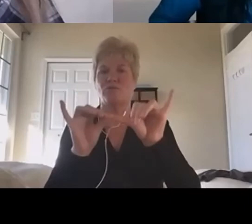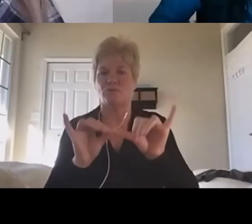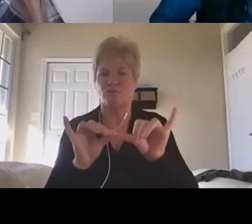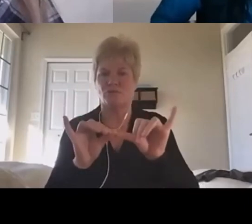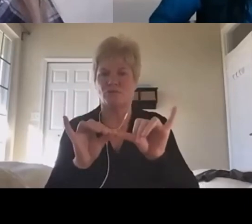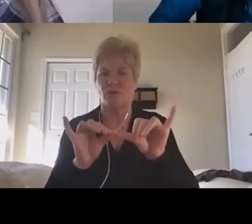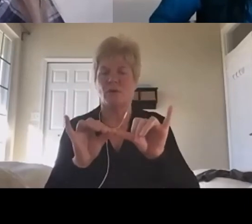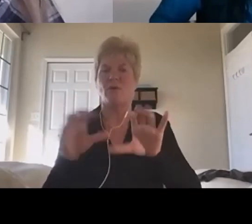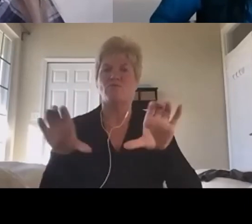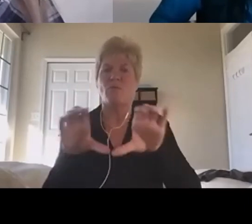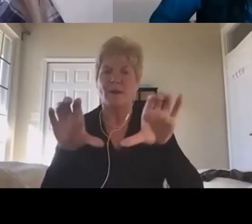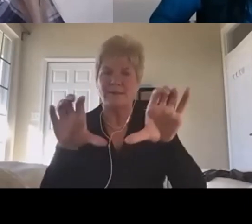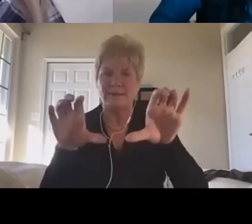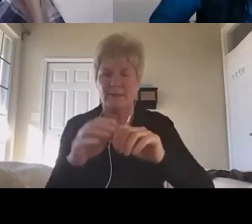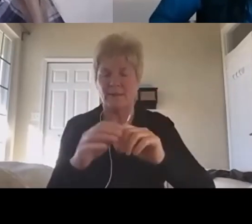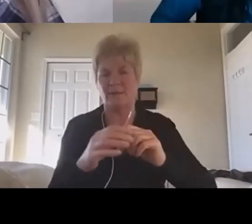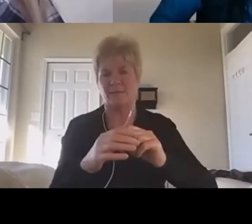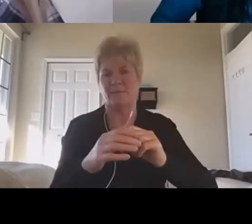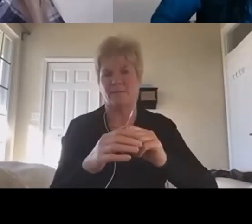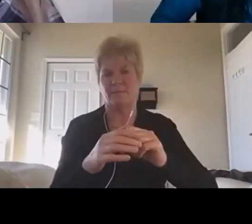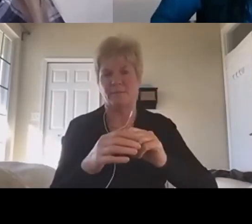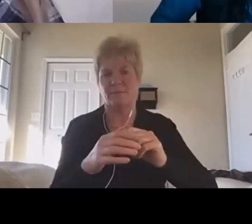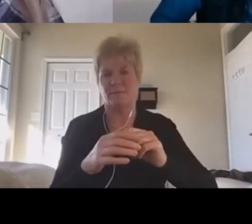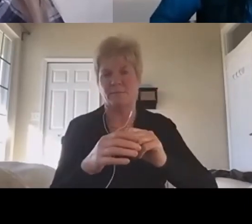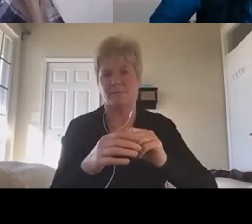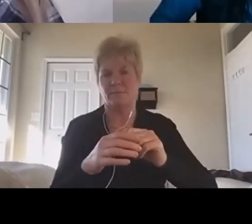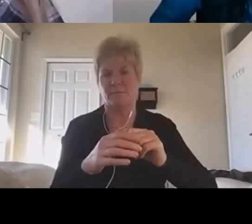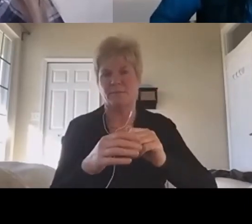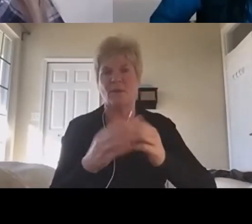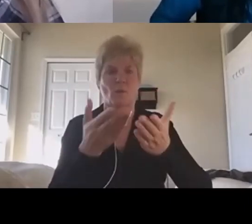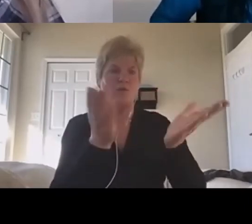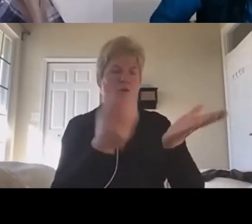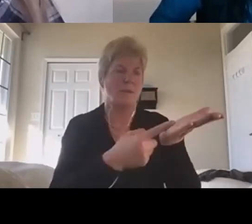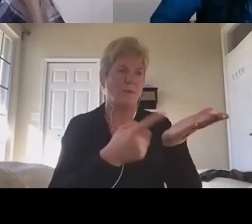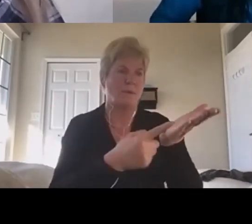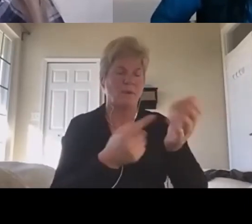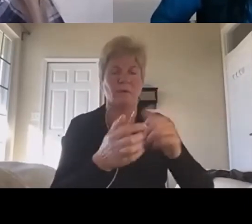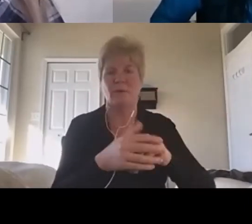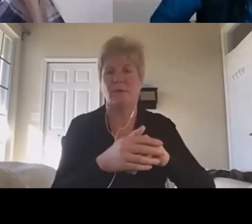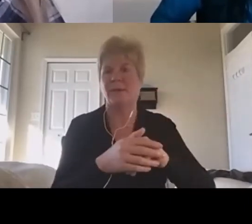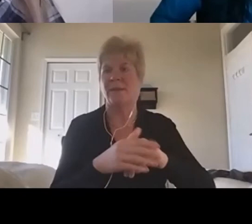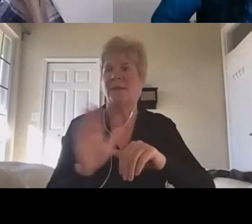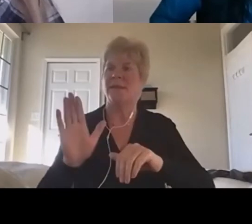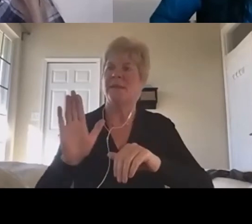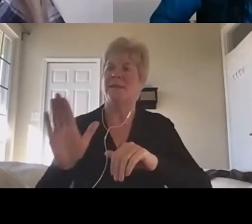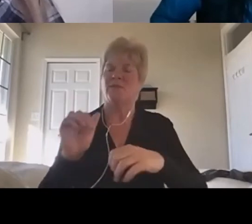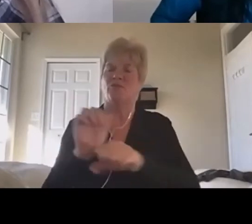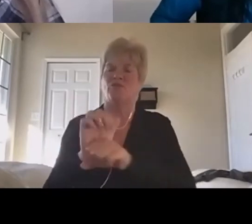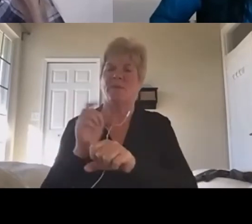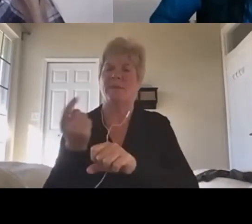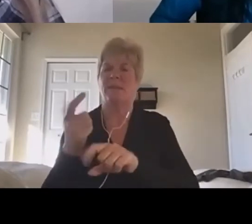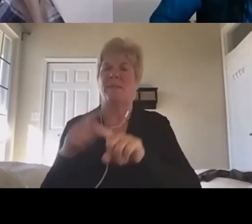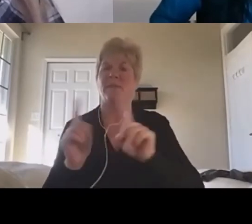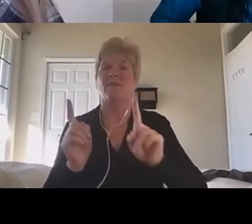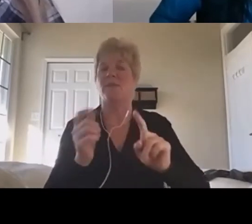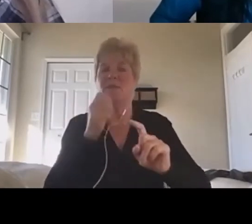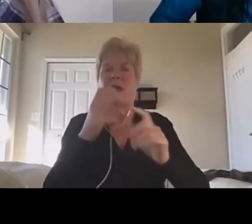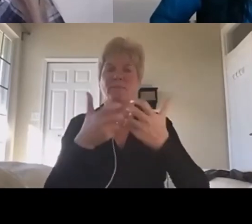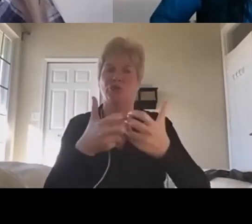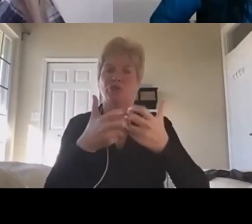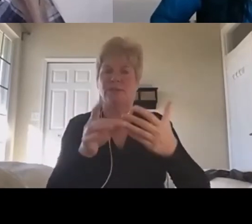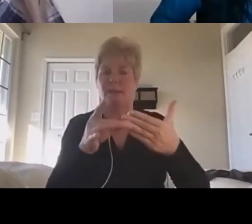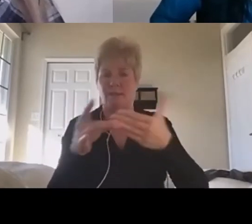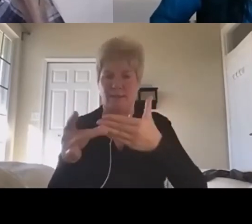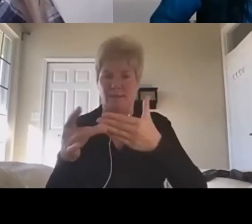productivity that we're talking about here, uh, that, that can be, uh, machine driven. Uh, but it is in